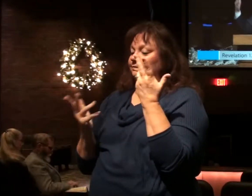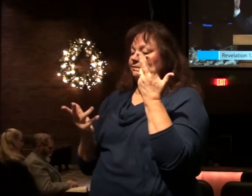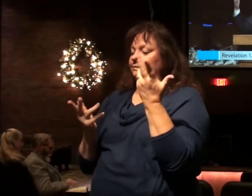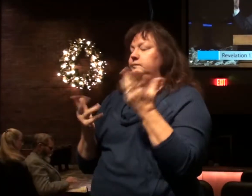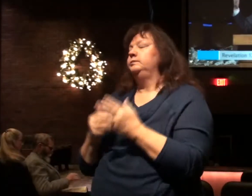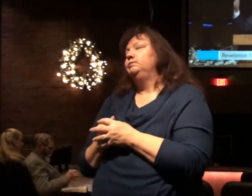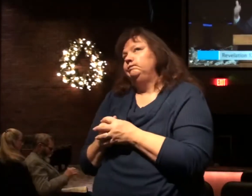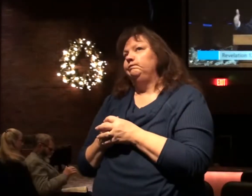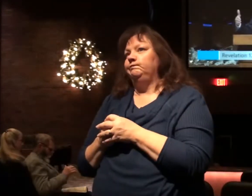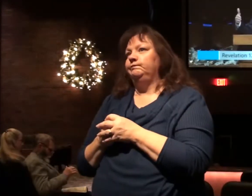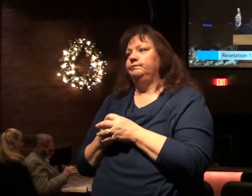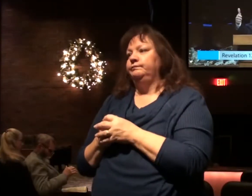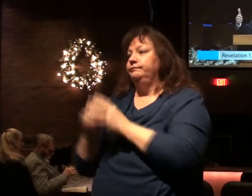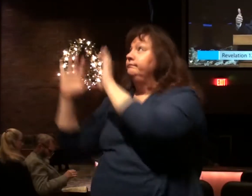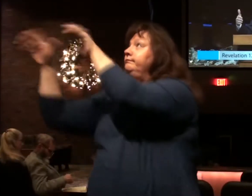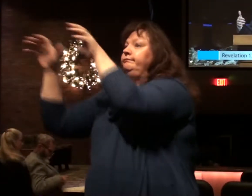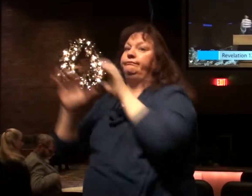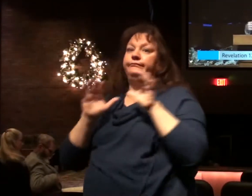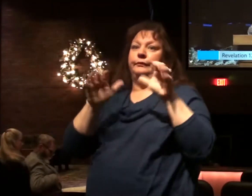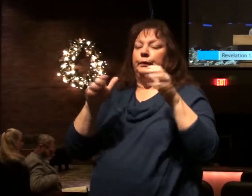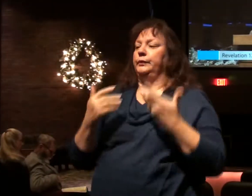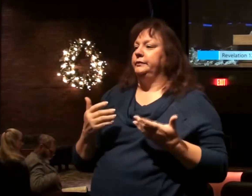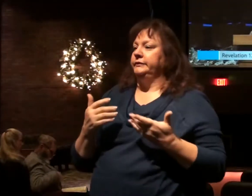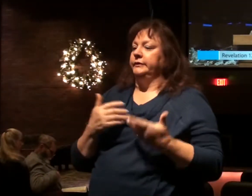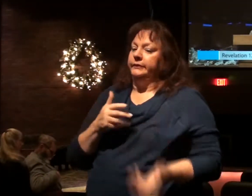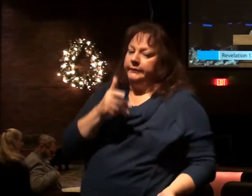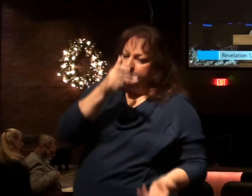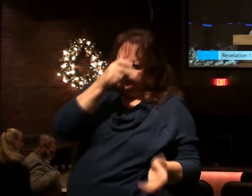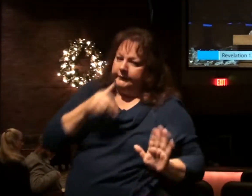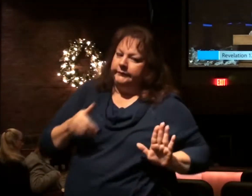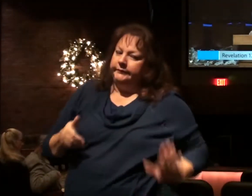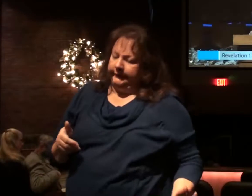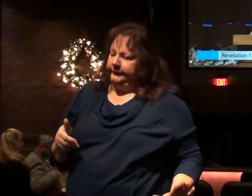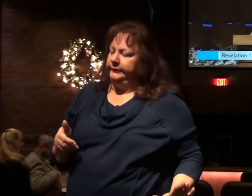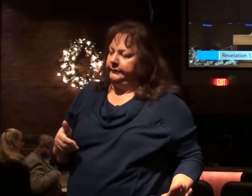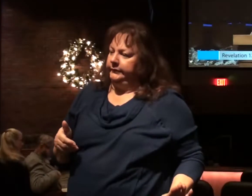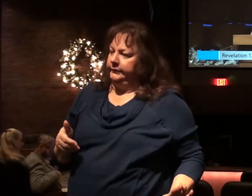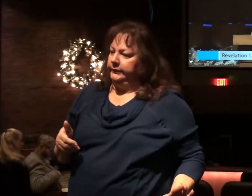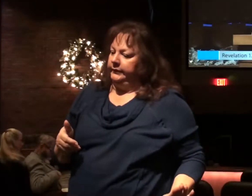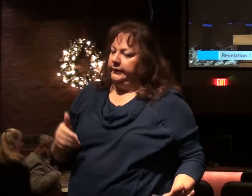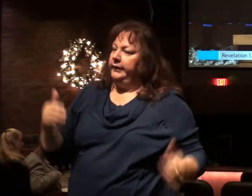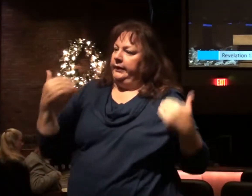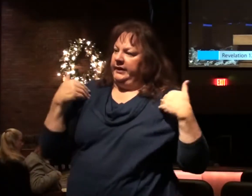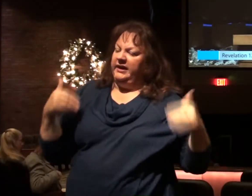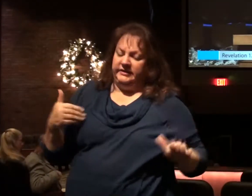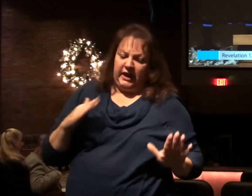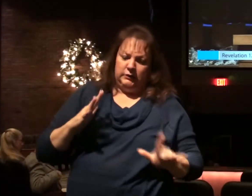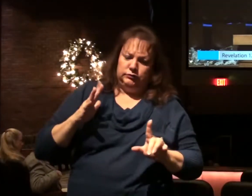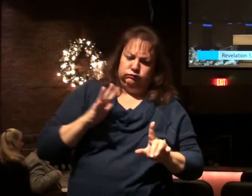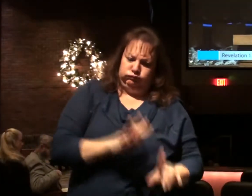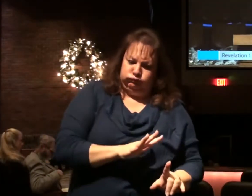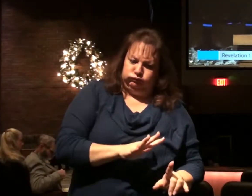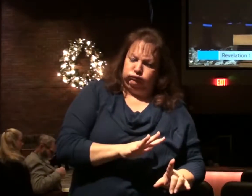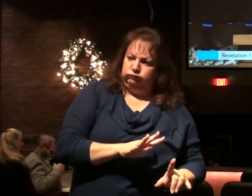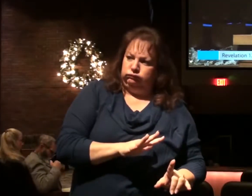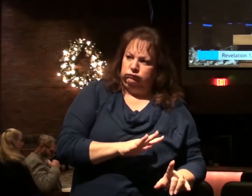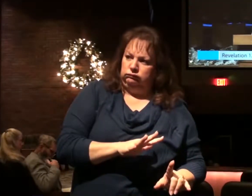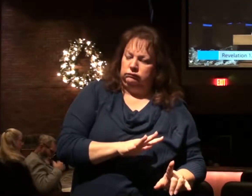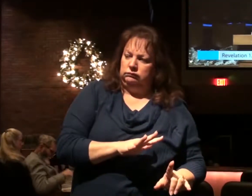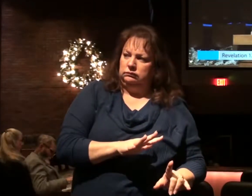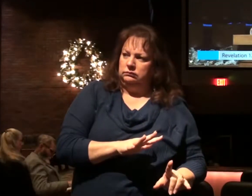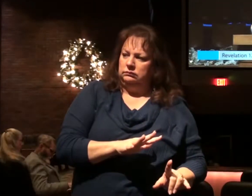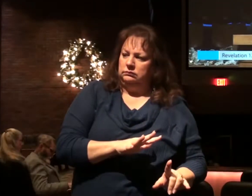what do call it, two groups. There is Satan, the angel who followed him in his rebellion against God,